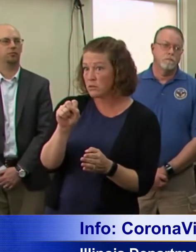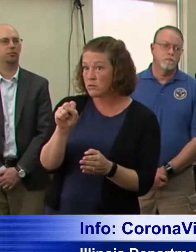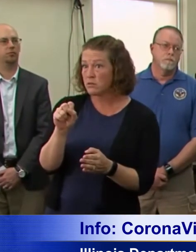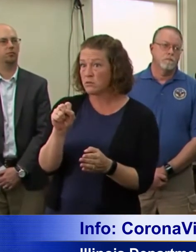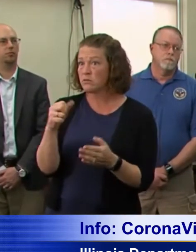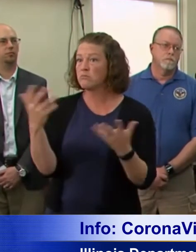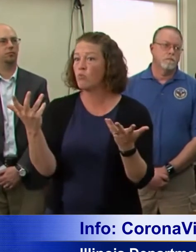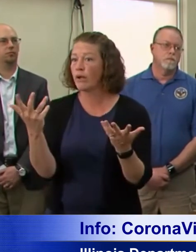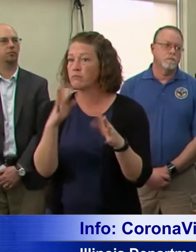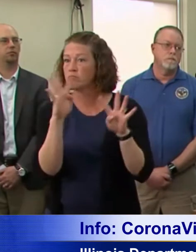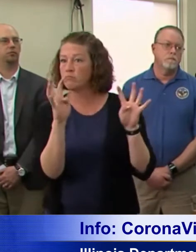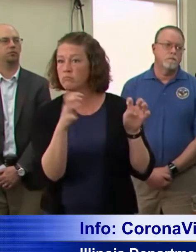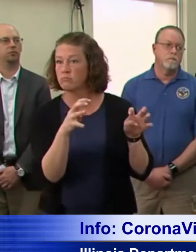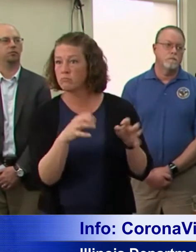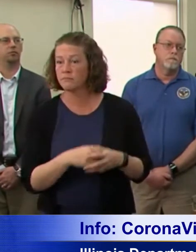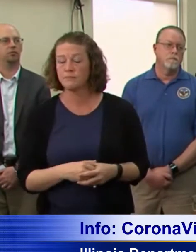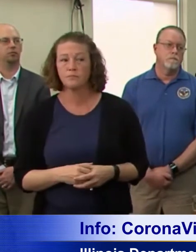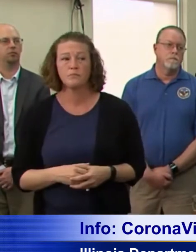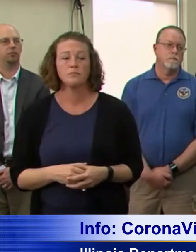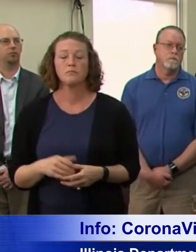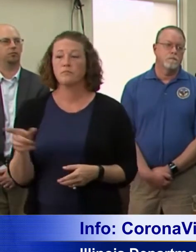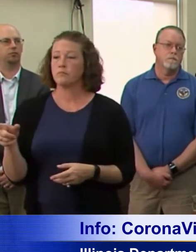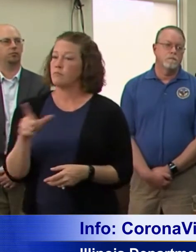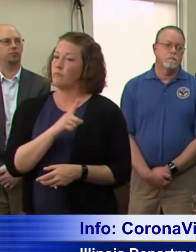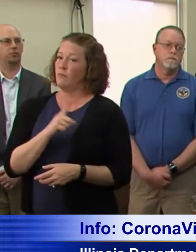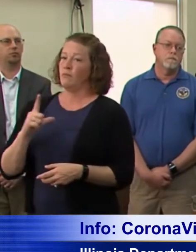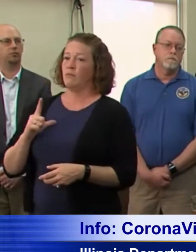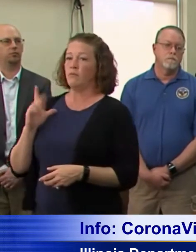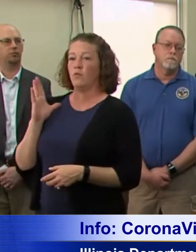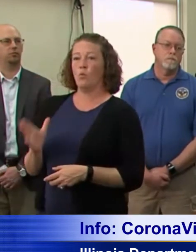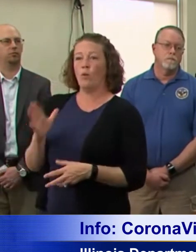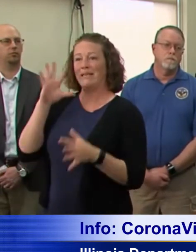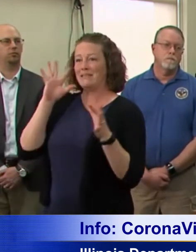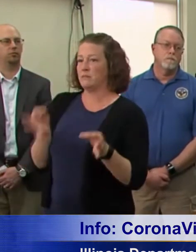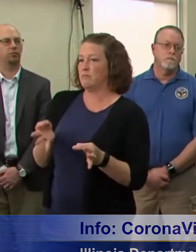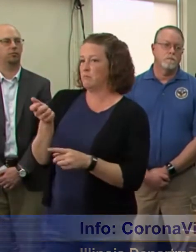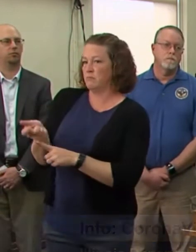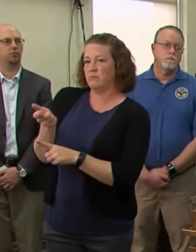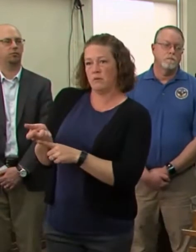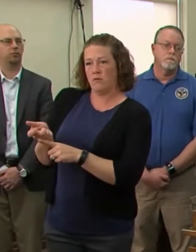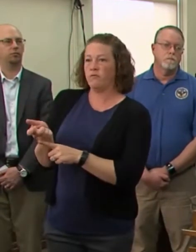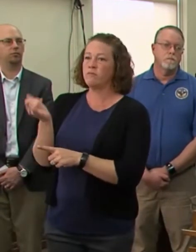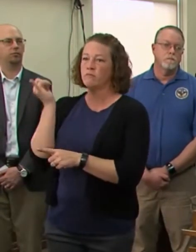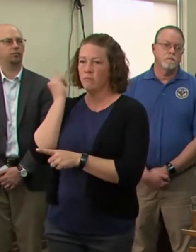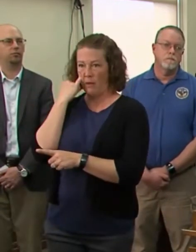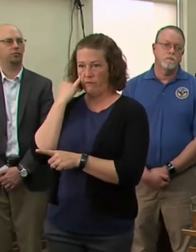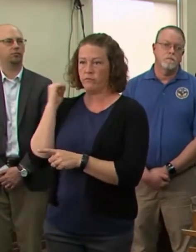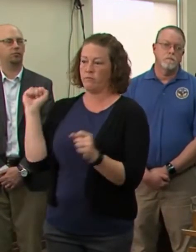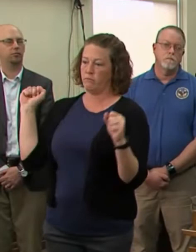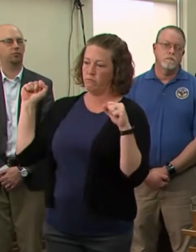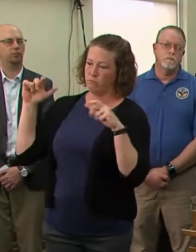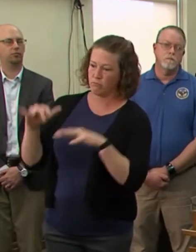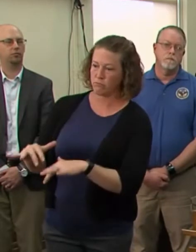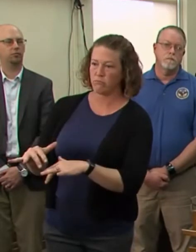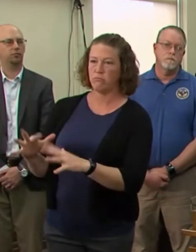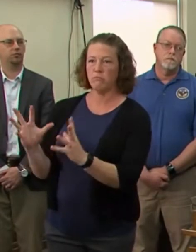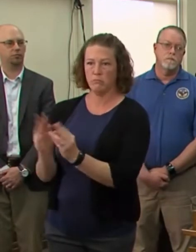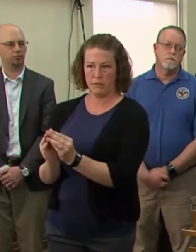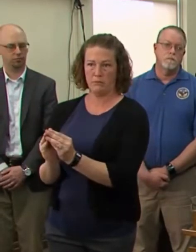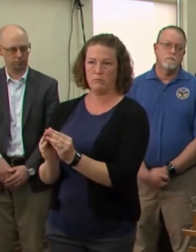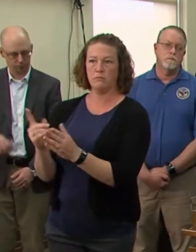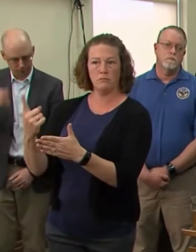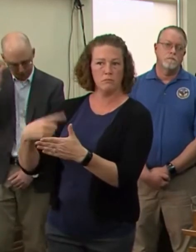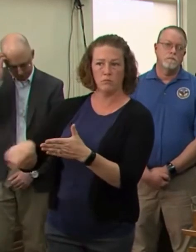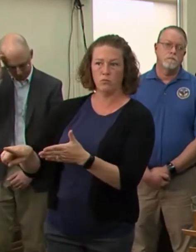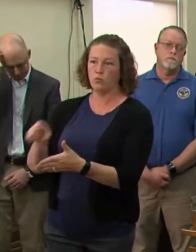The legislature is going to make a decision for itself whether it will come in next week. I know that's a schedule that they currently have.